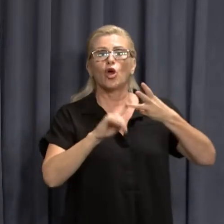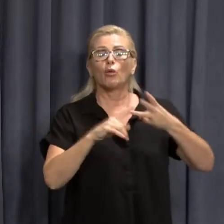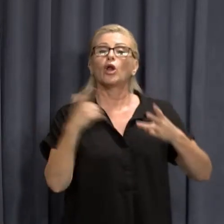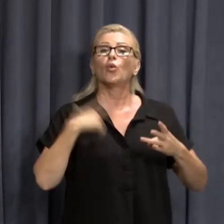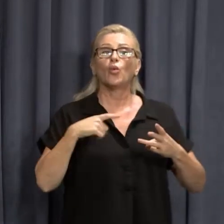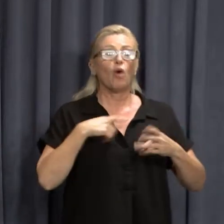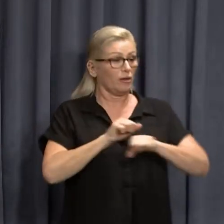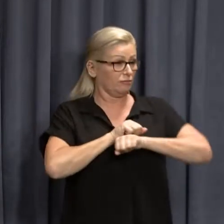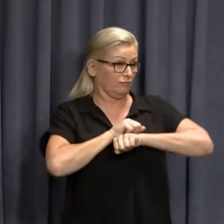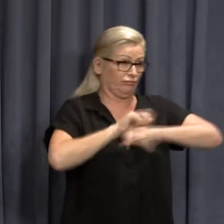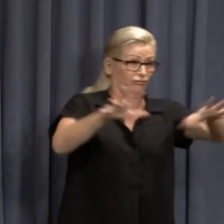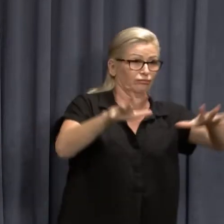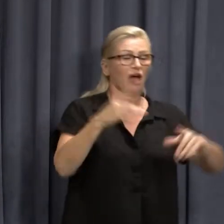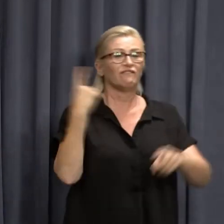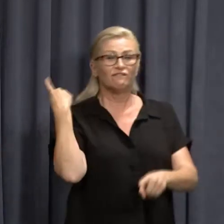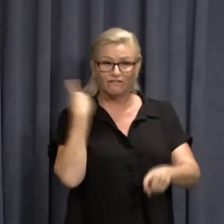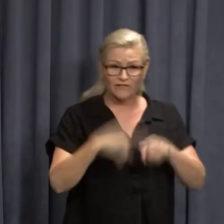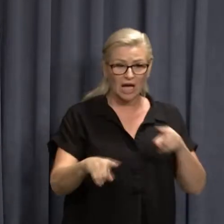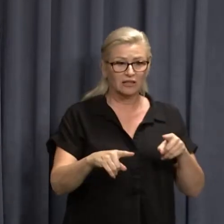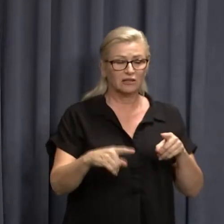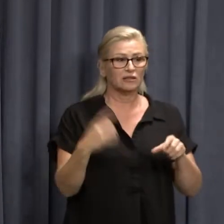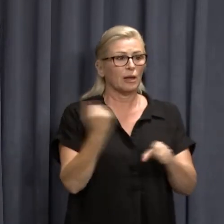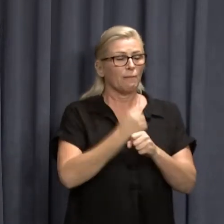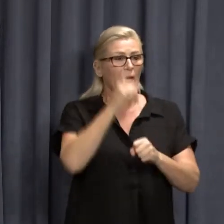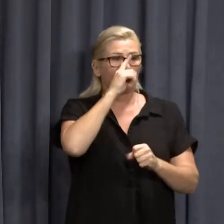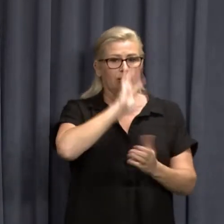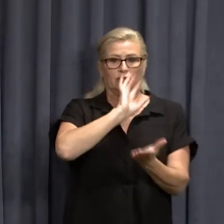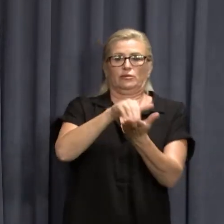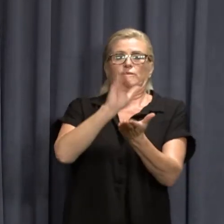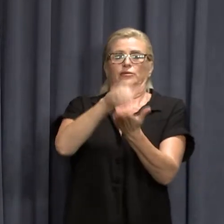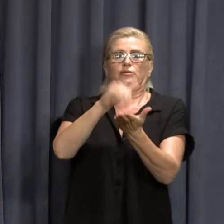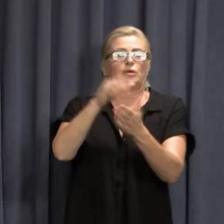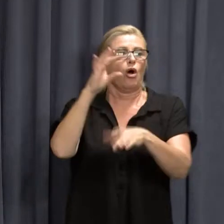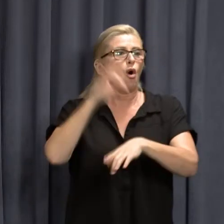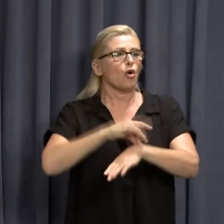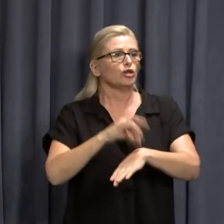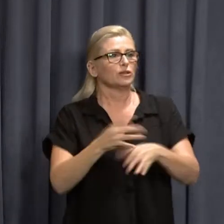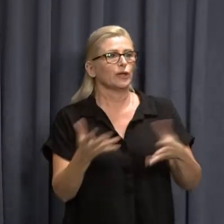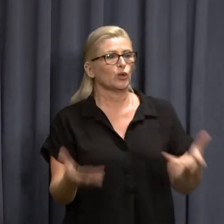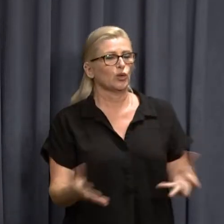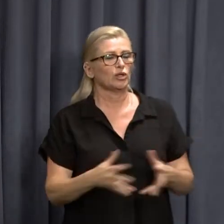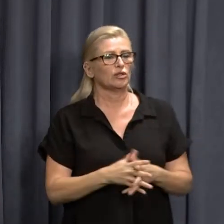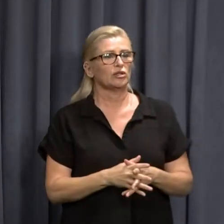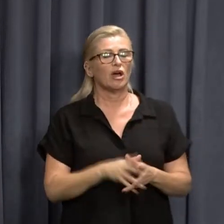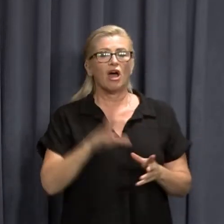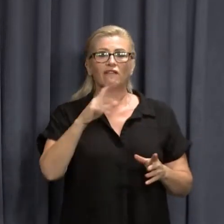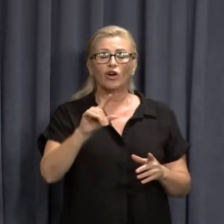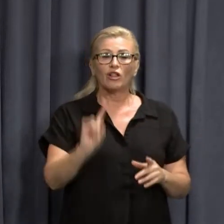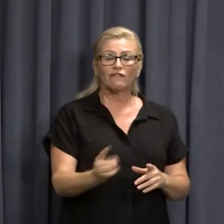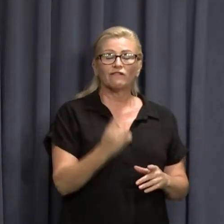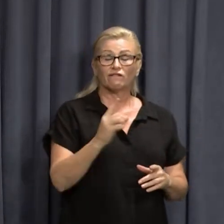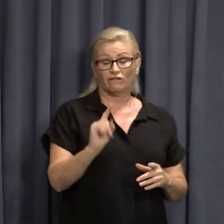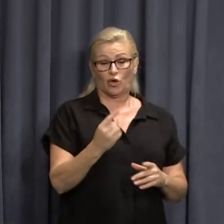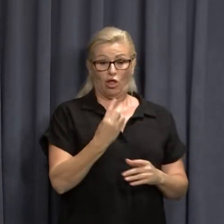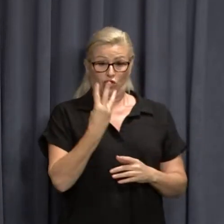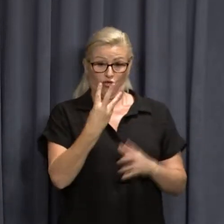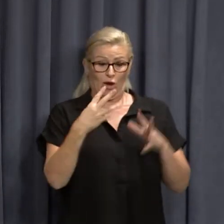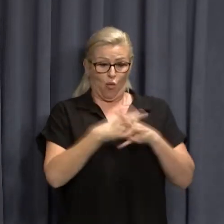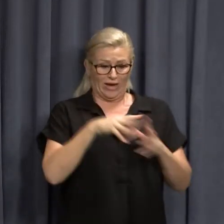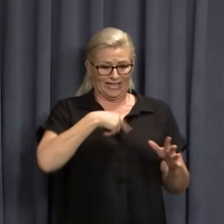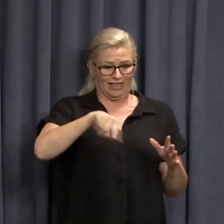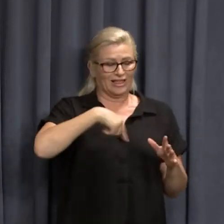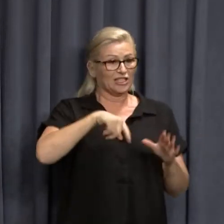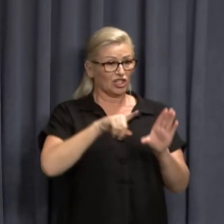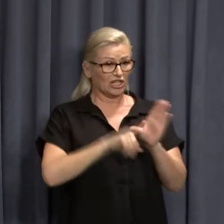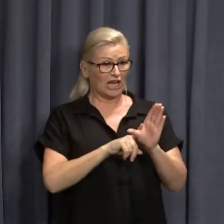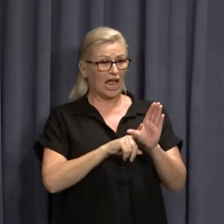it overwhelms and so that's what's occurred over east. In the course of the first three weeks of this year in the